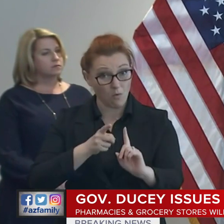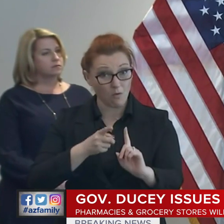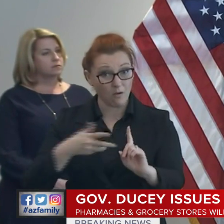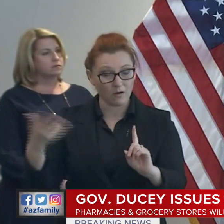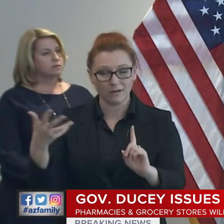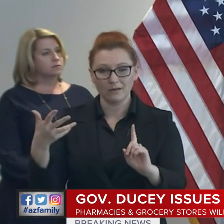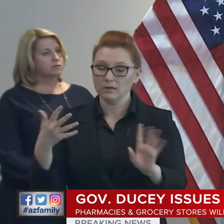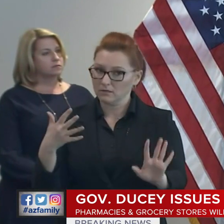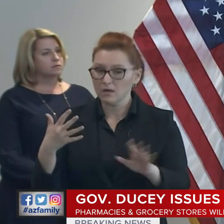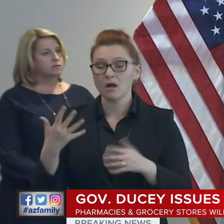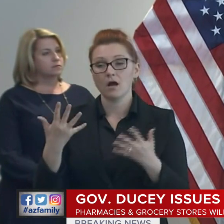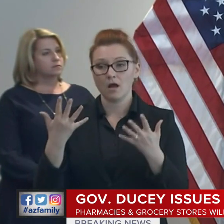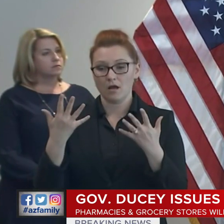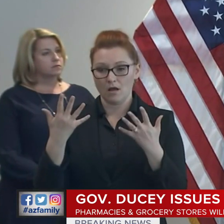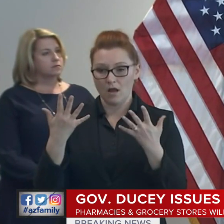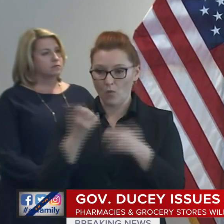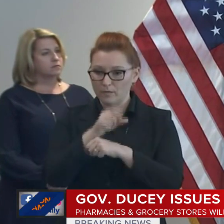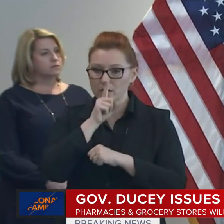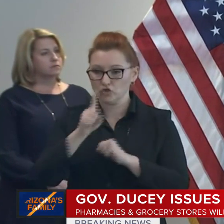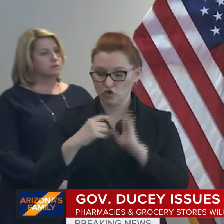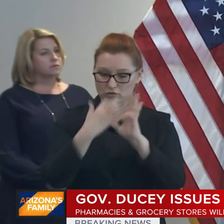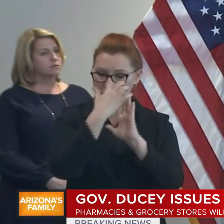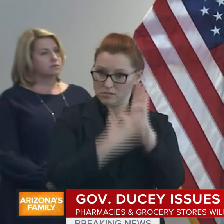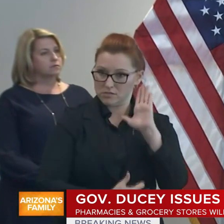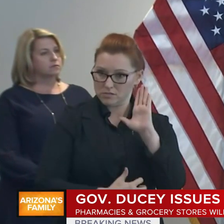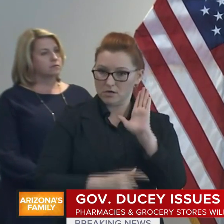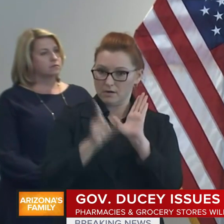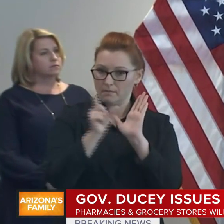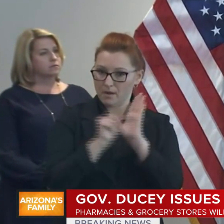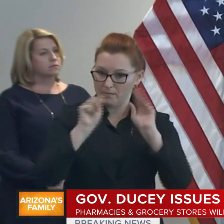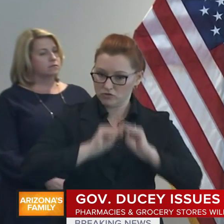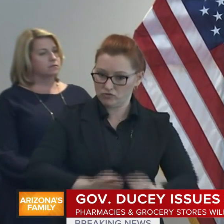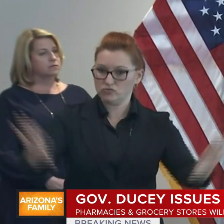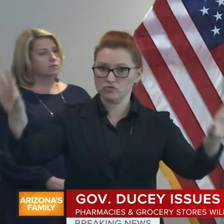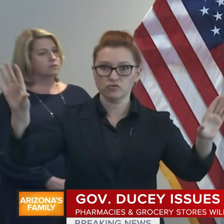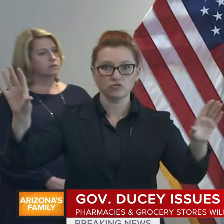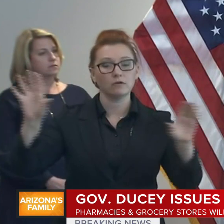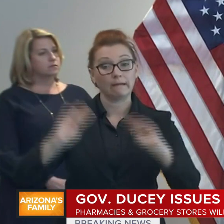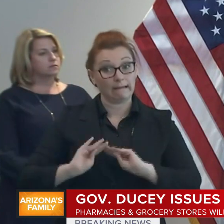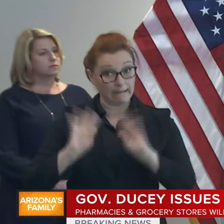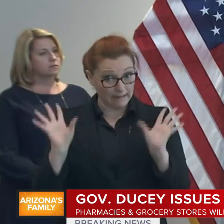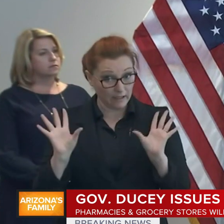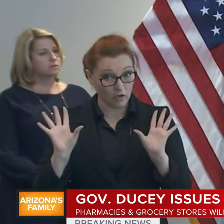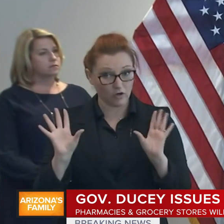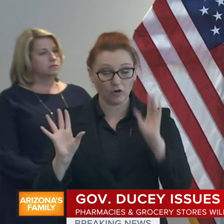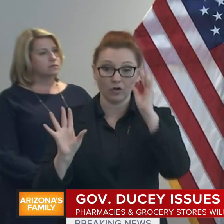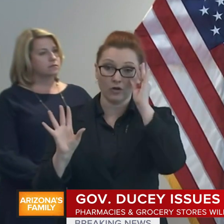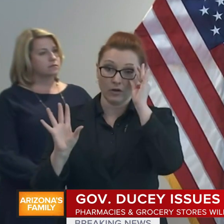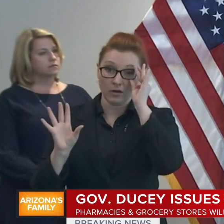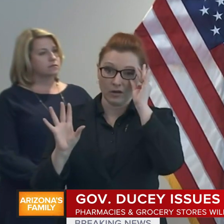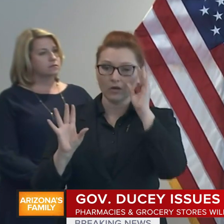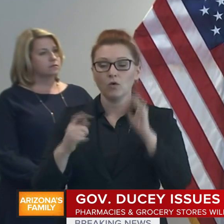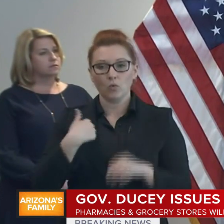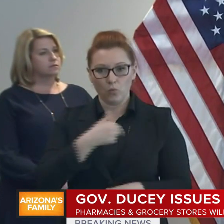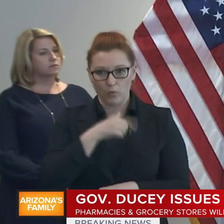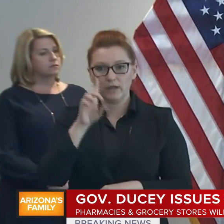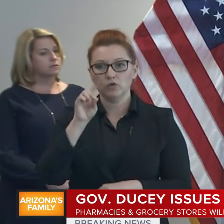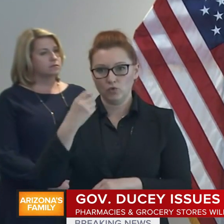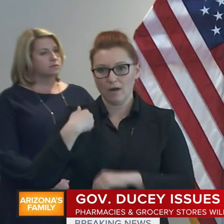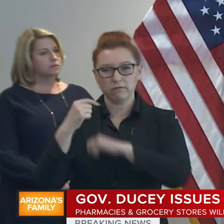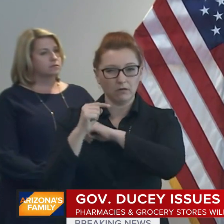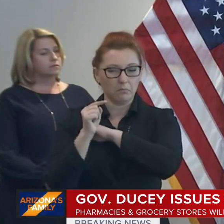wanted to make sure that the order is out there, that it's clear, that there are enforcement mechanisms. But